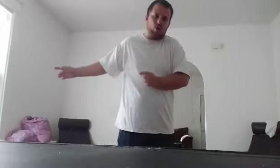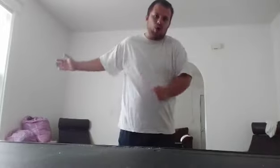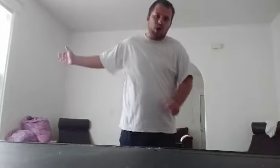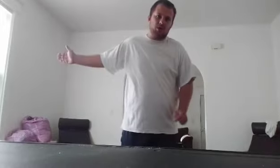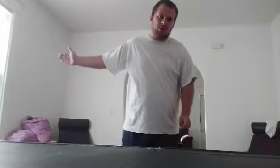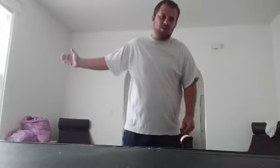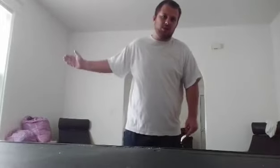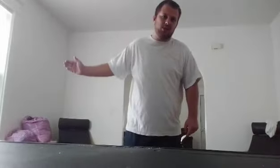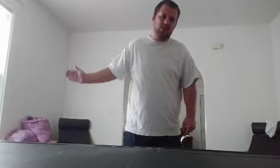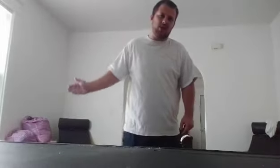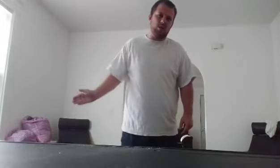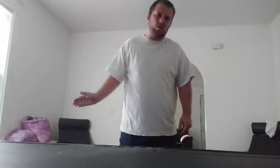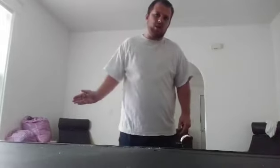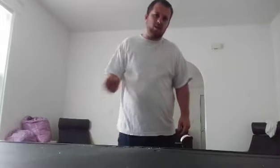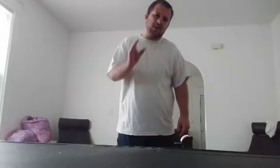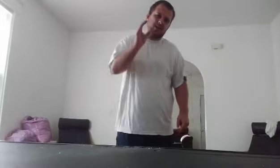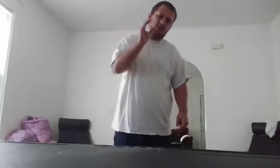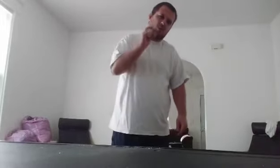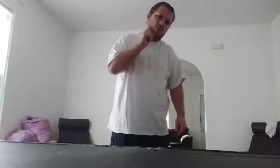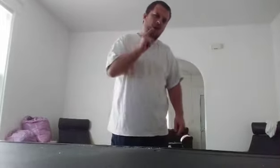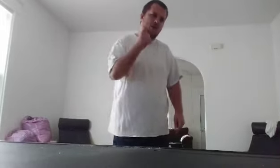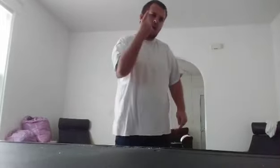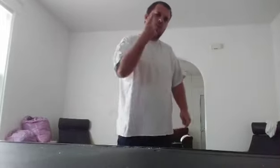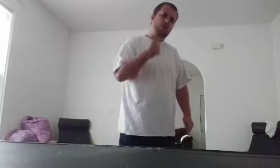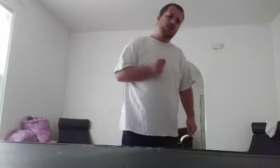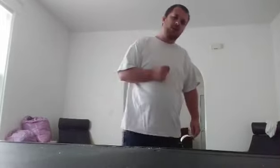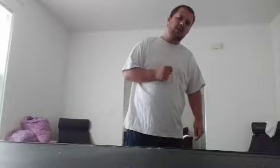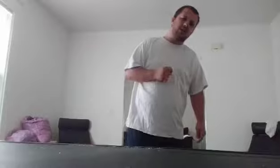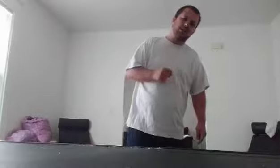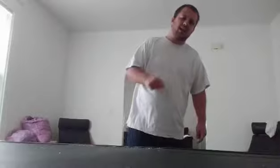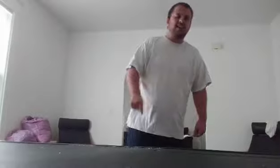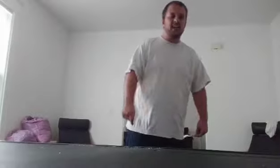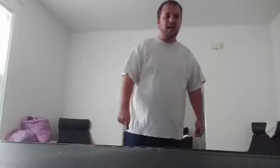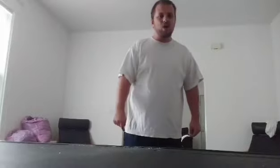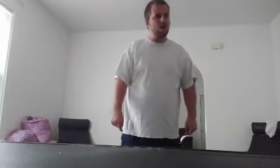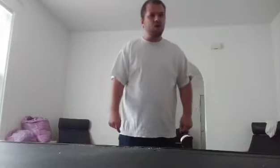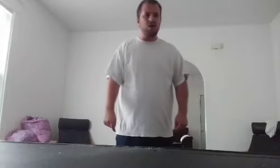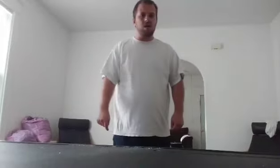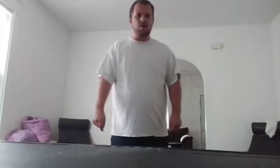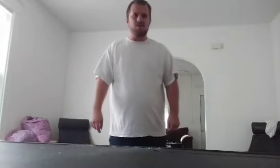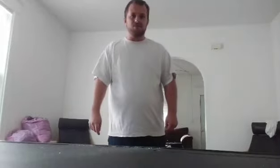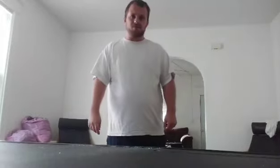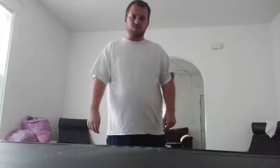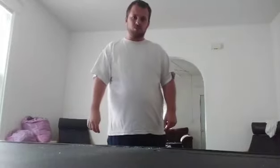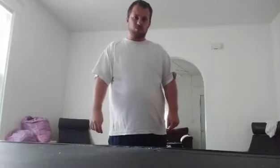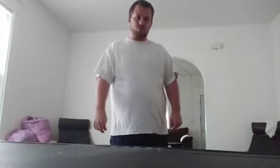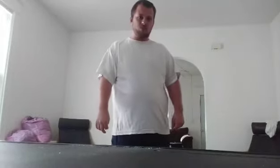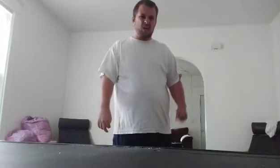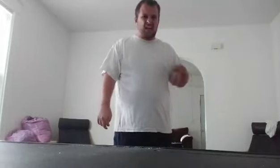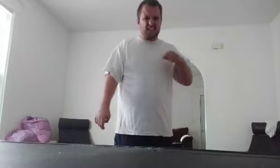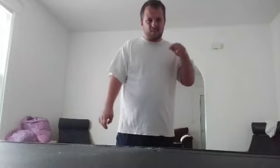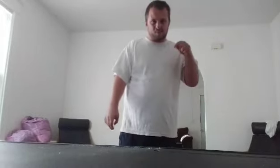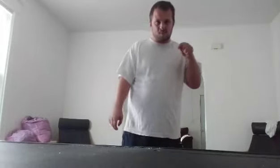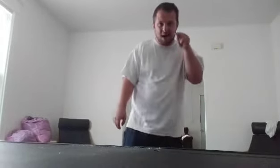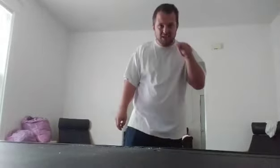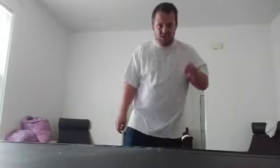of the WCED arena, because you know what, one thing is, Tyler Hark is a monster